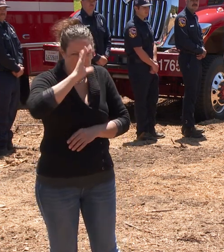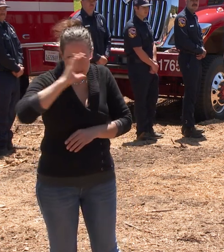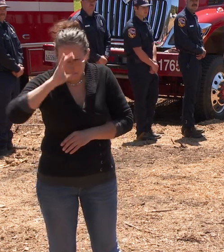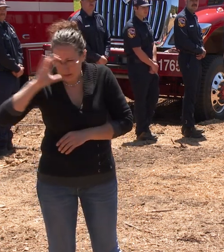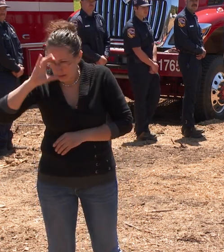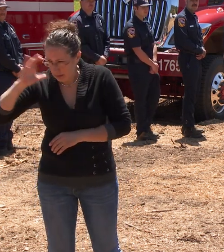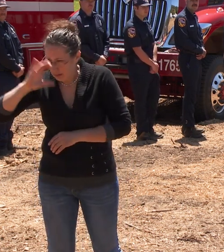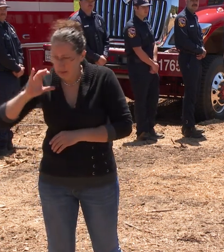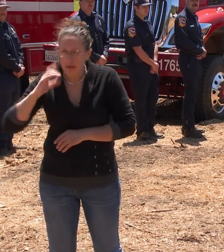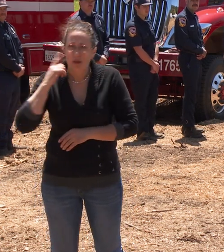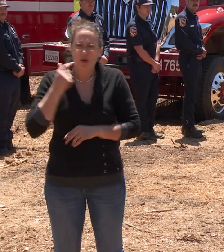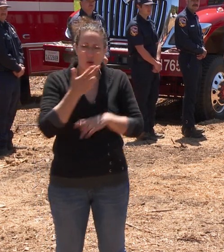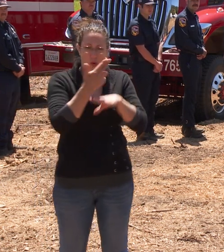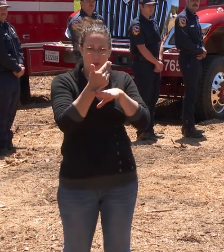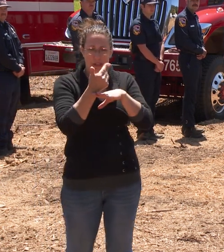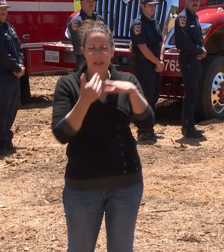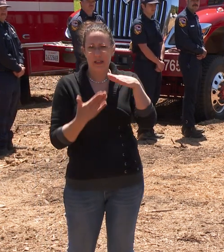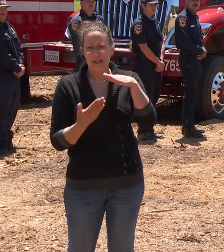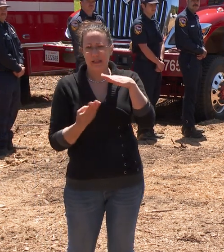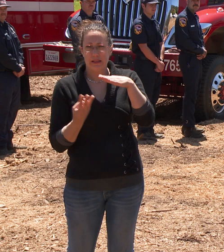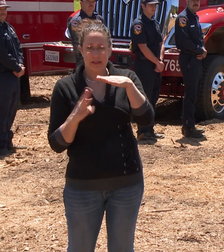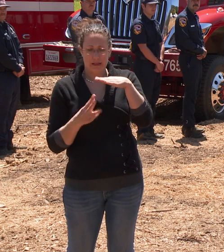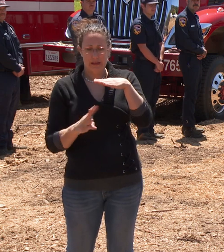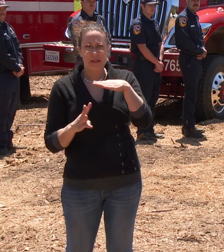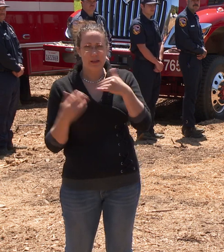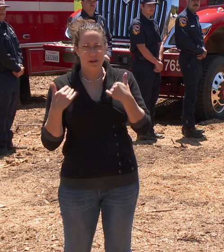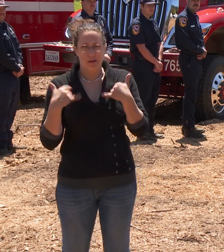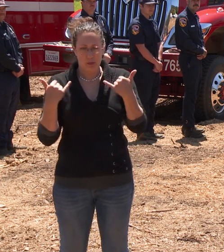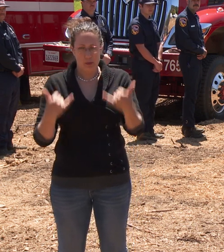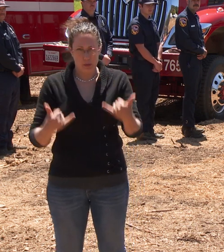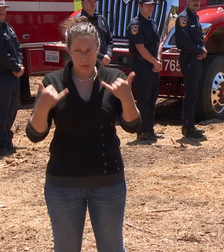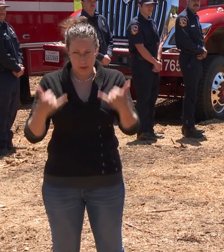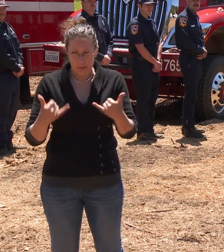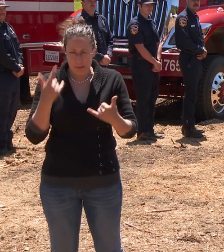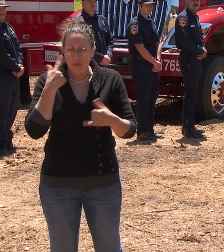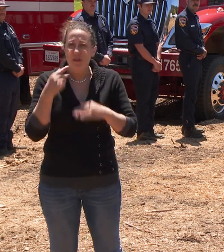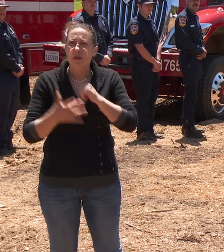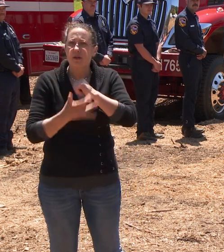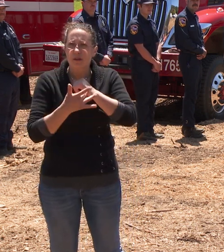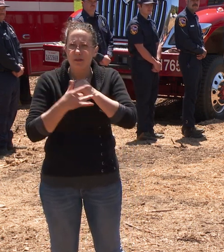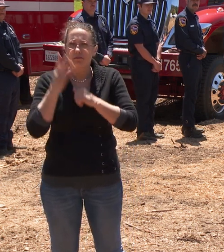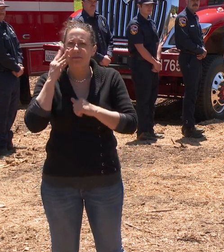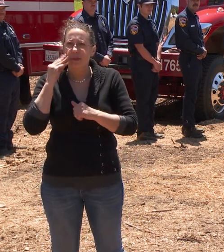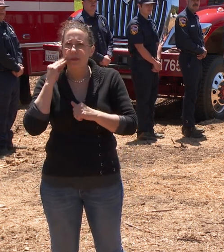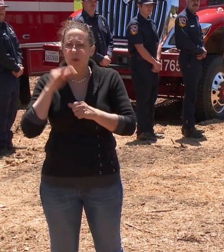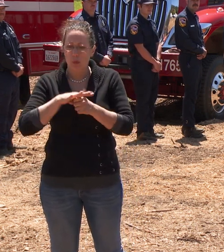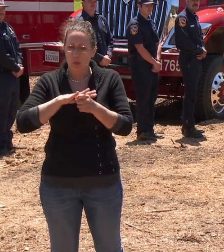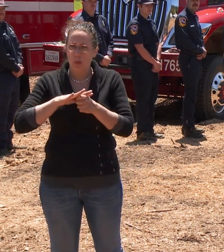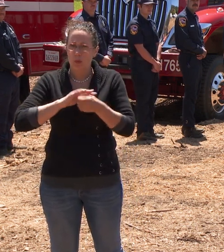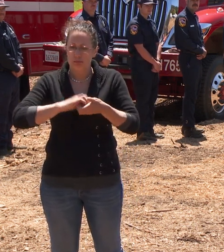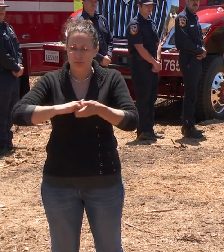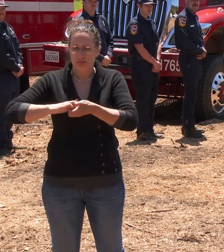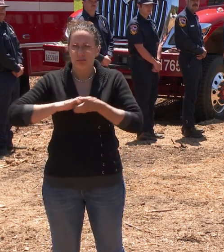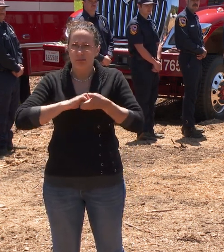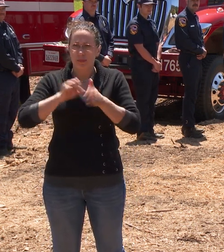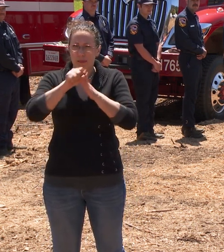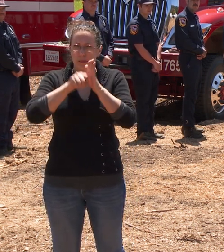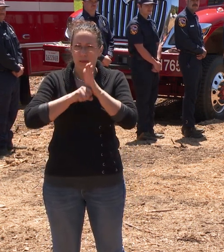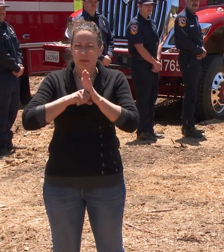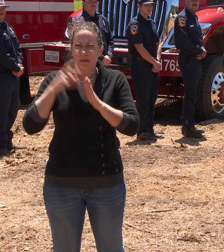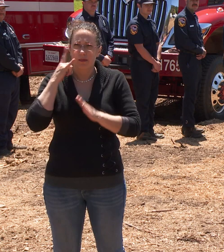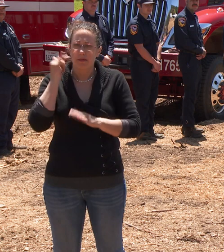13 of the 16 are here today. Utilizing technology and experience from our local partners across the state,